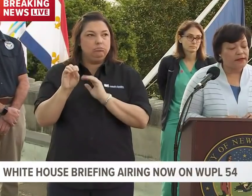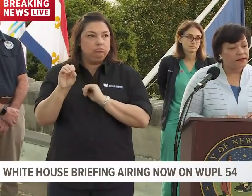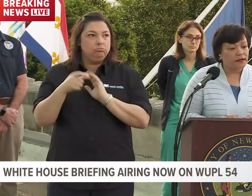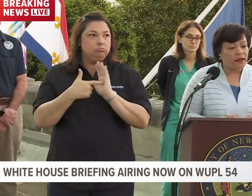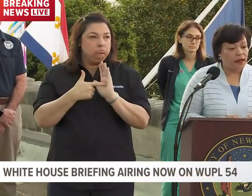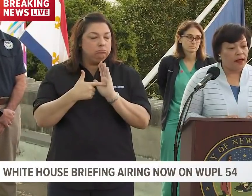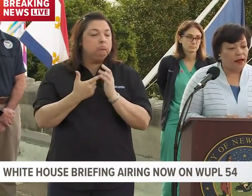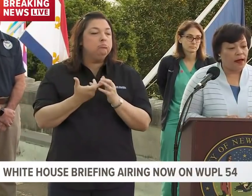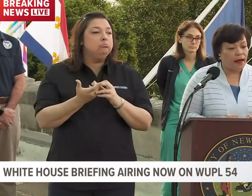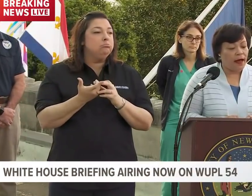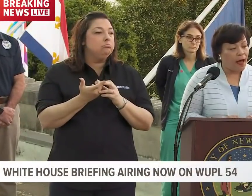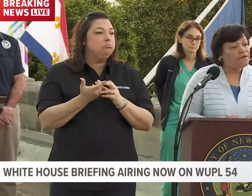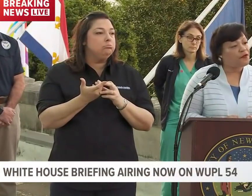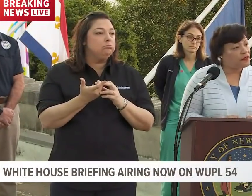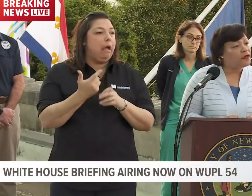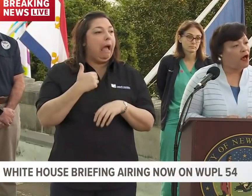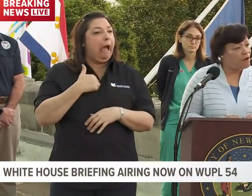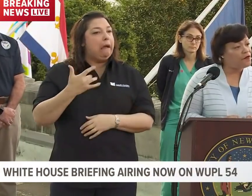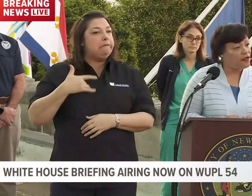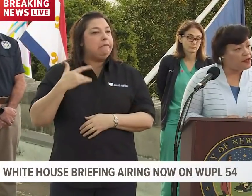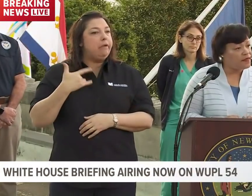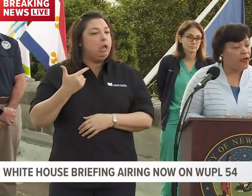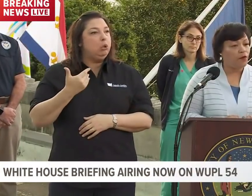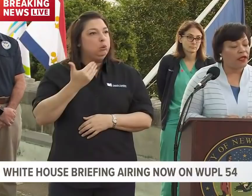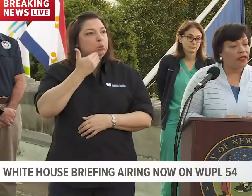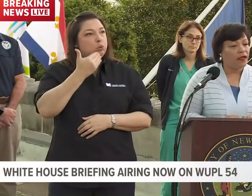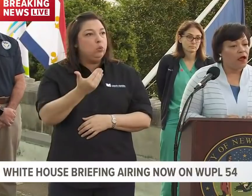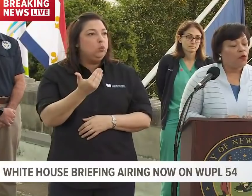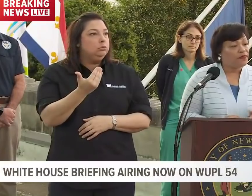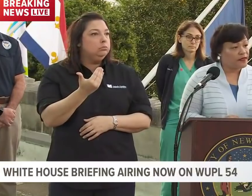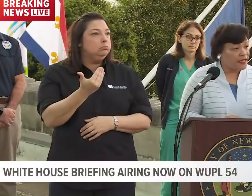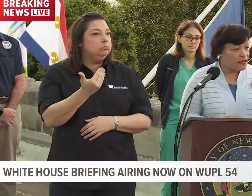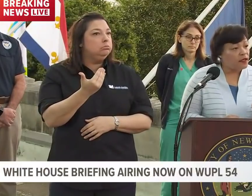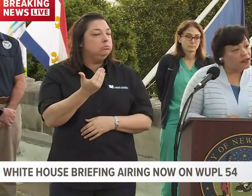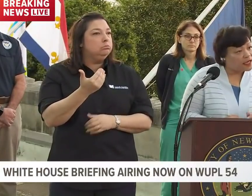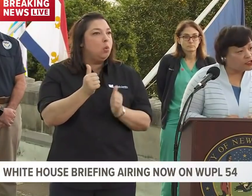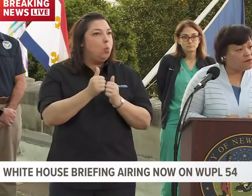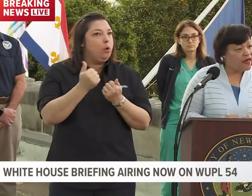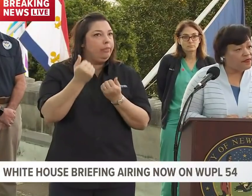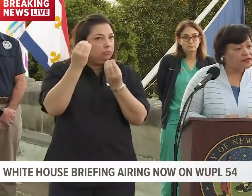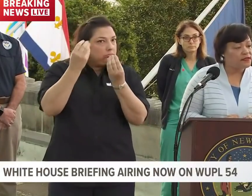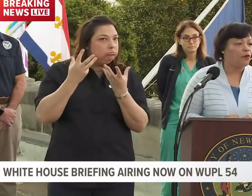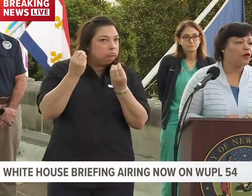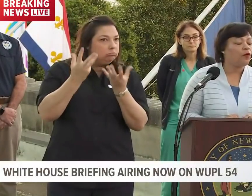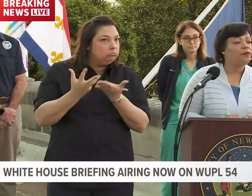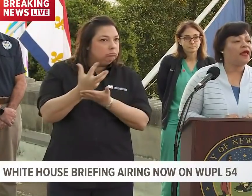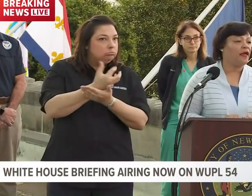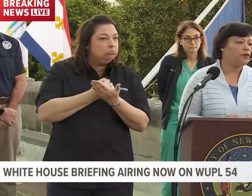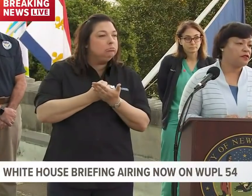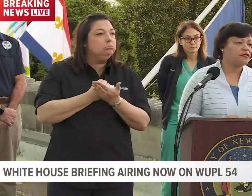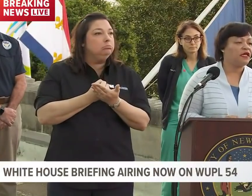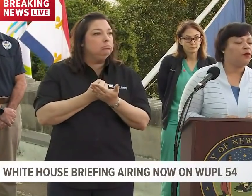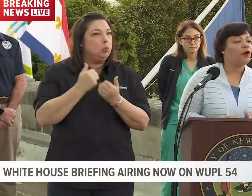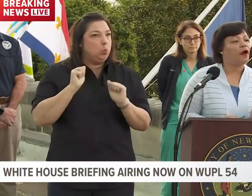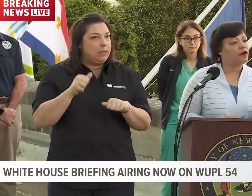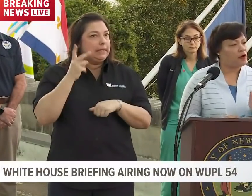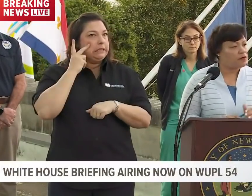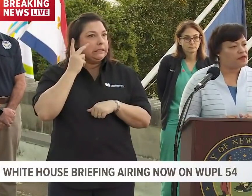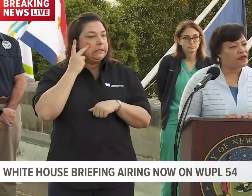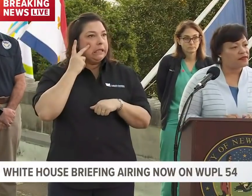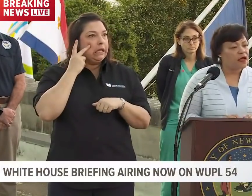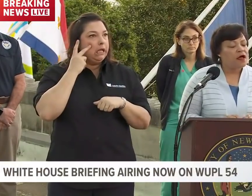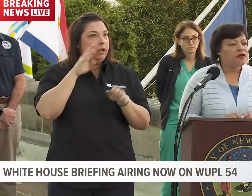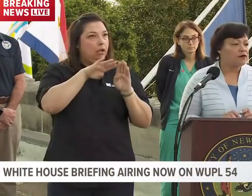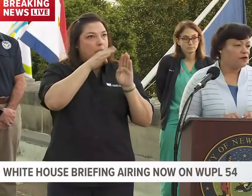I'm feeling confident that we, with the data collection methods, that we will be able to see where our